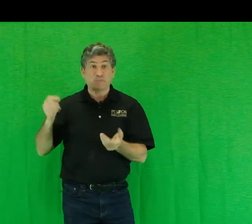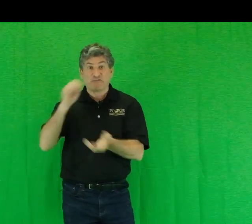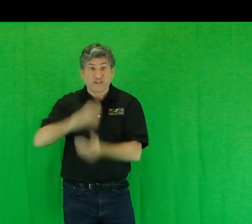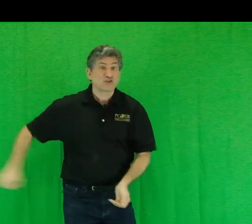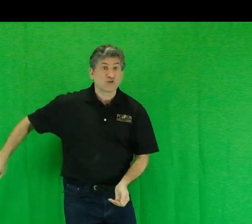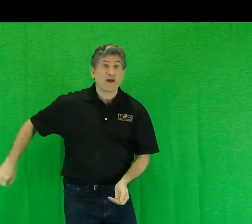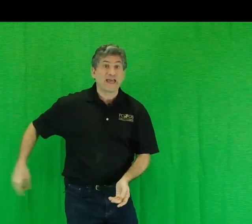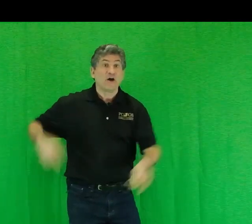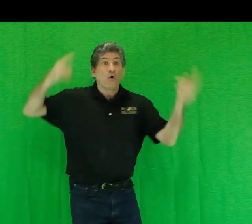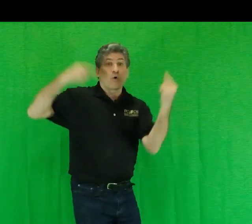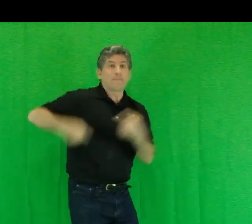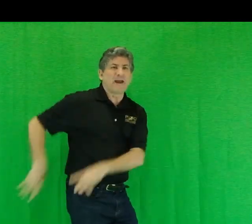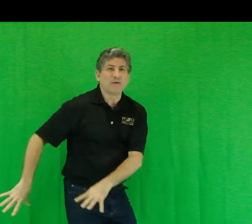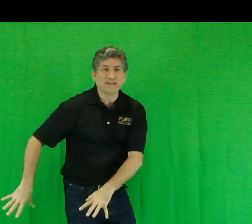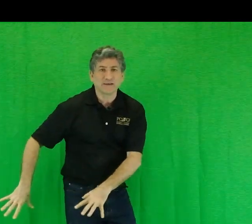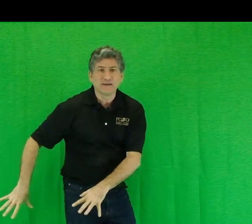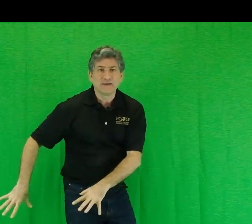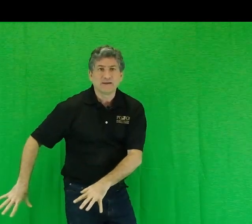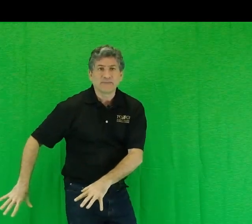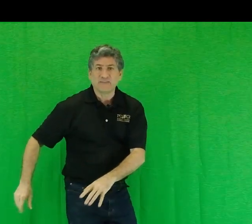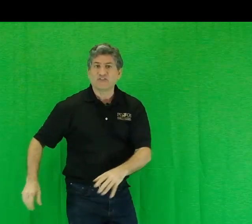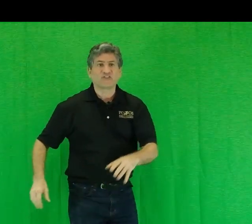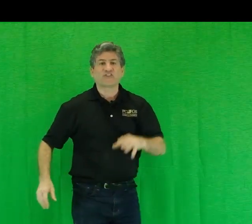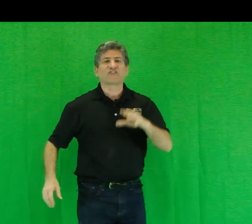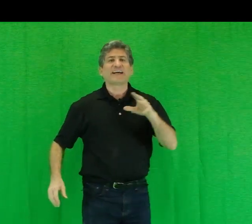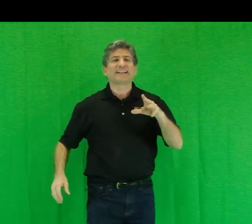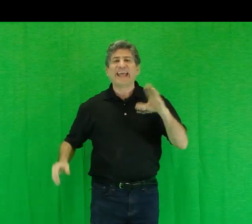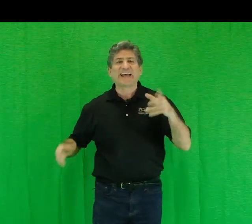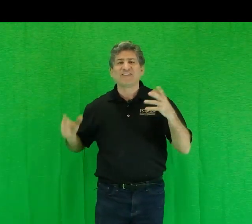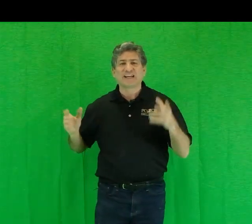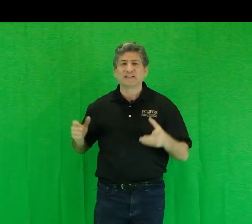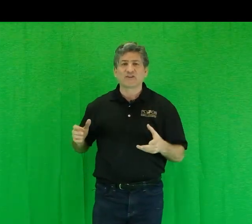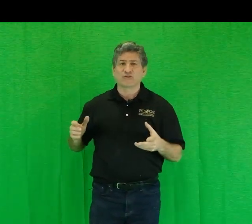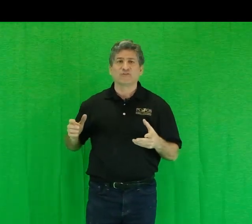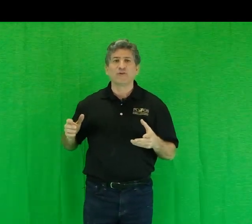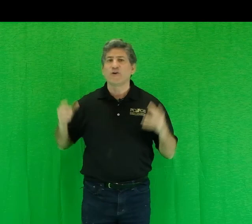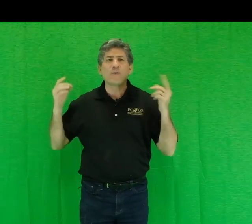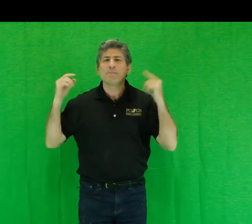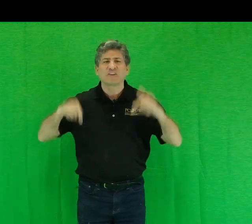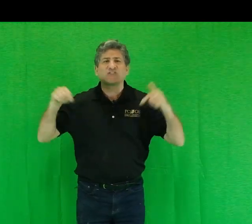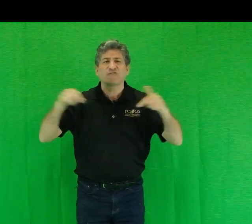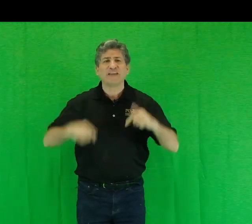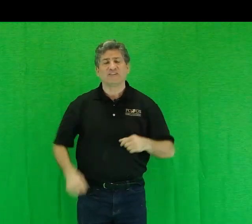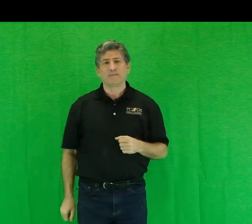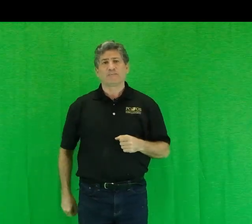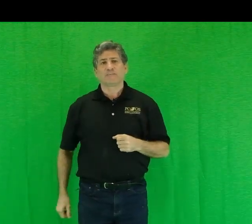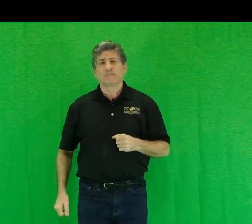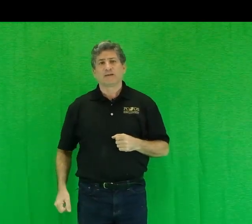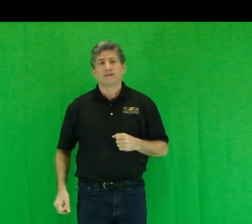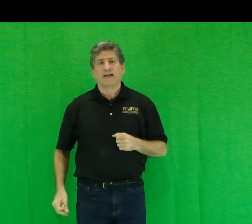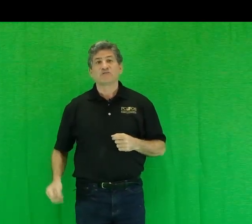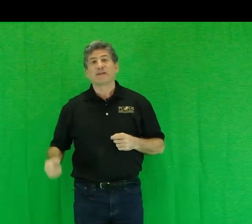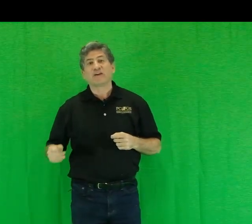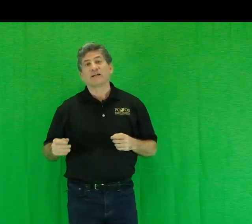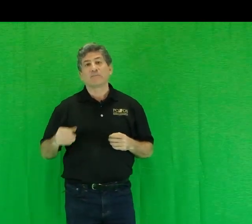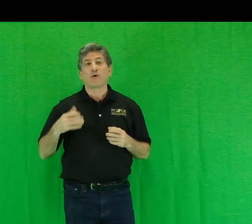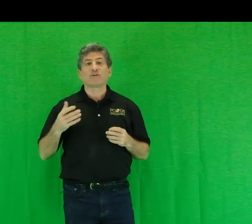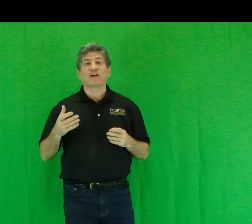be flushed away or buried. And this is a decidedly anti-ecological view that we must defeat. As McDonough and Braungart